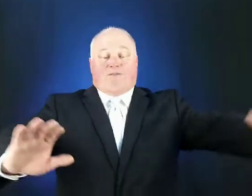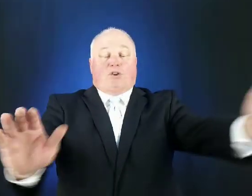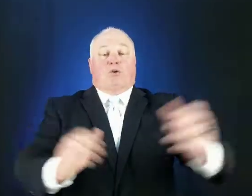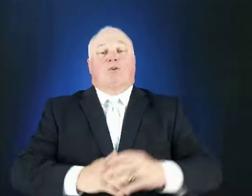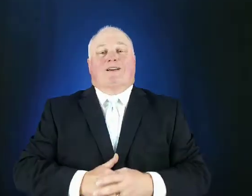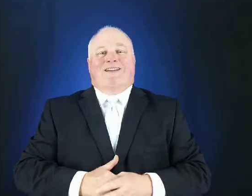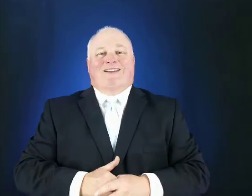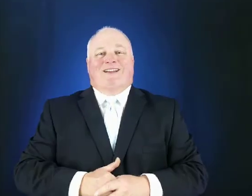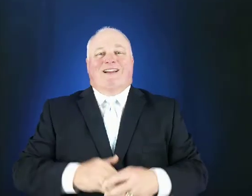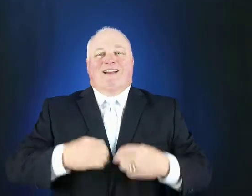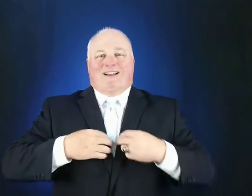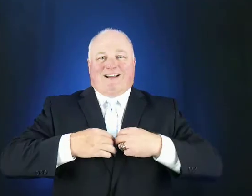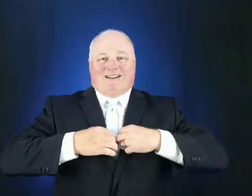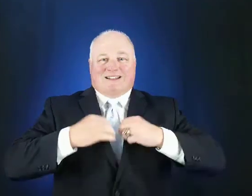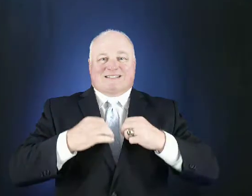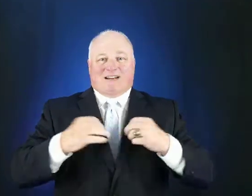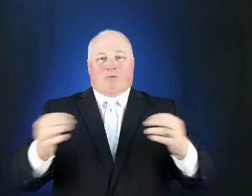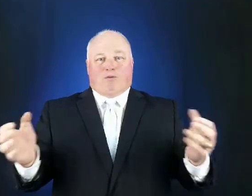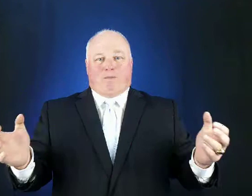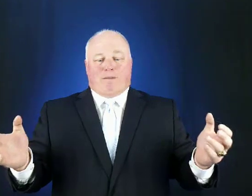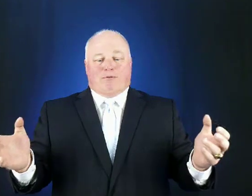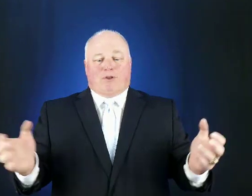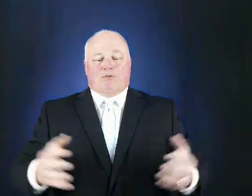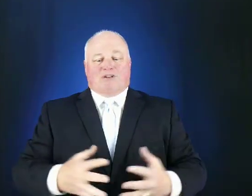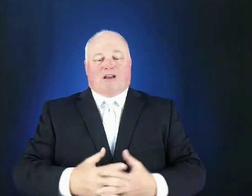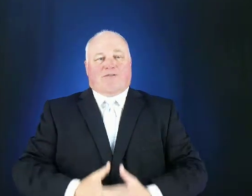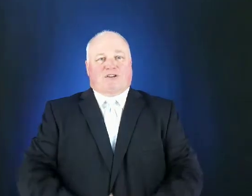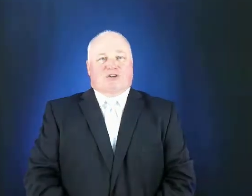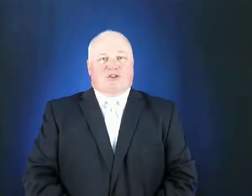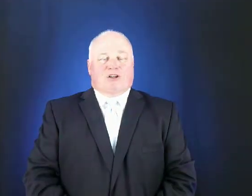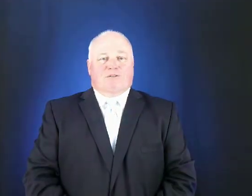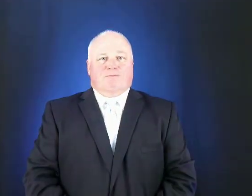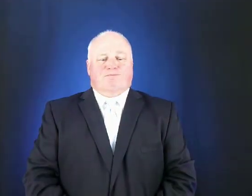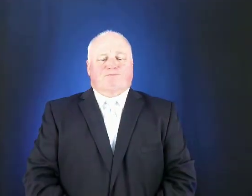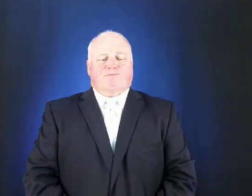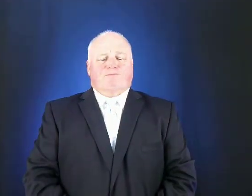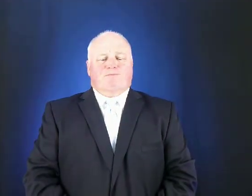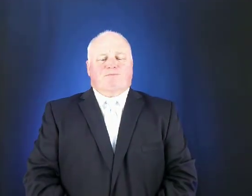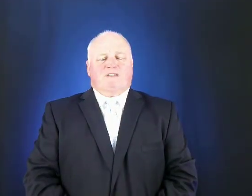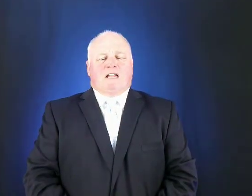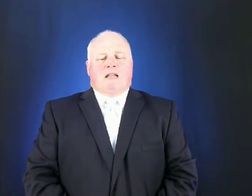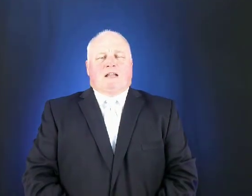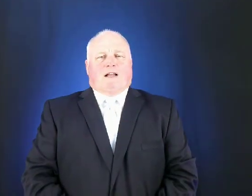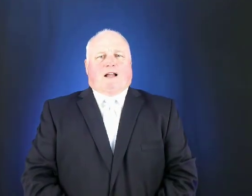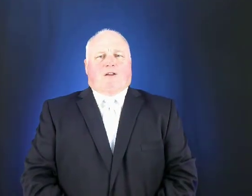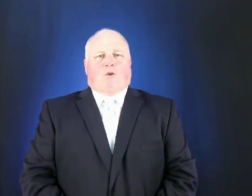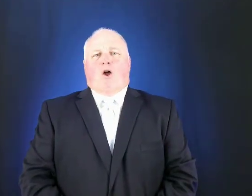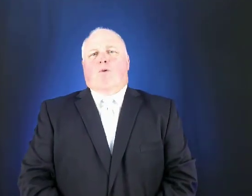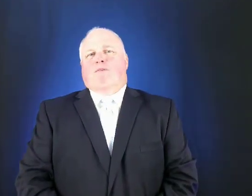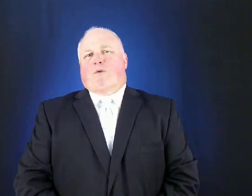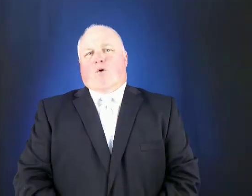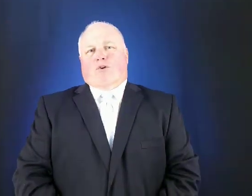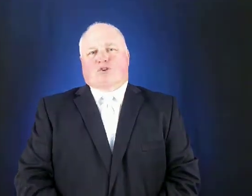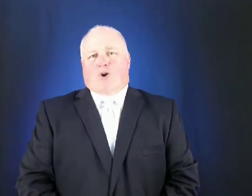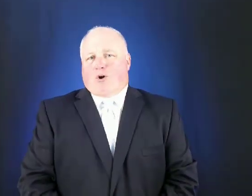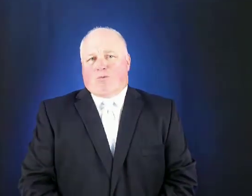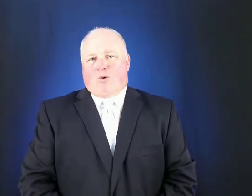of you listening will remember those television shows long before Star Wars